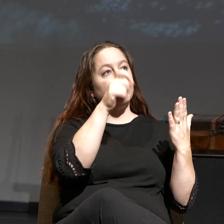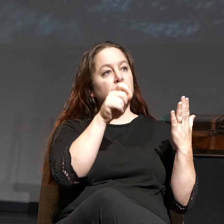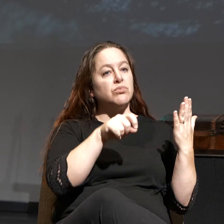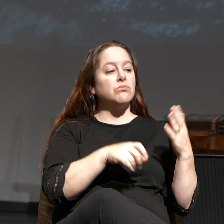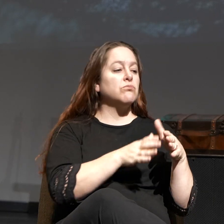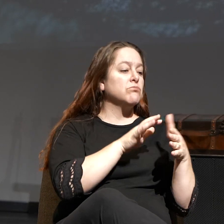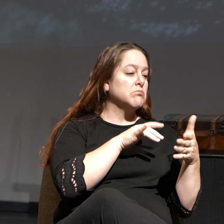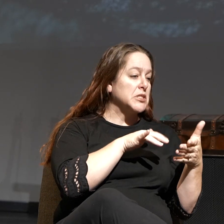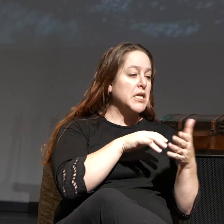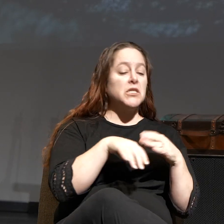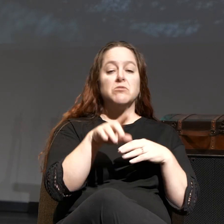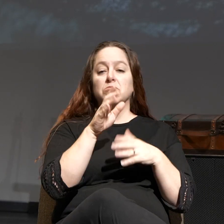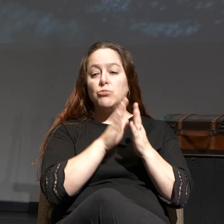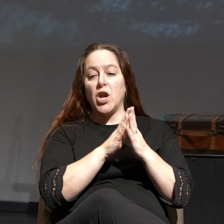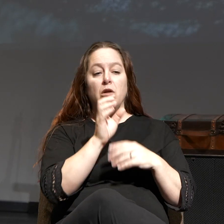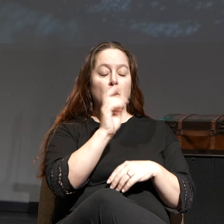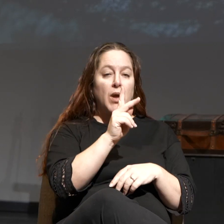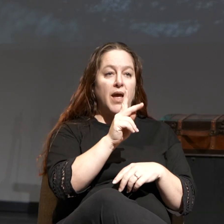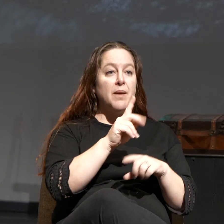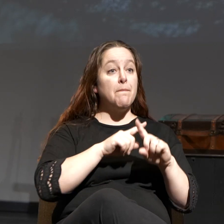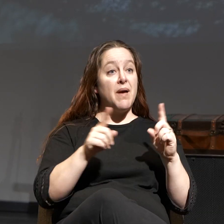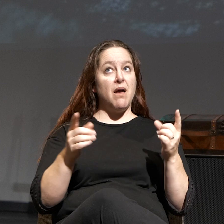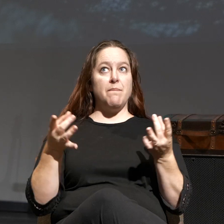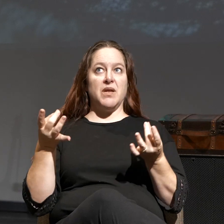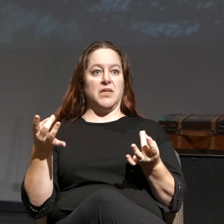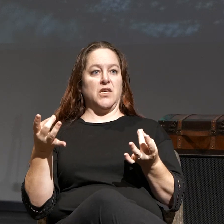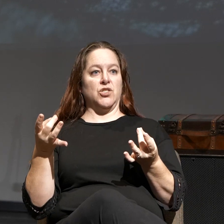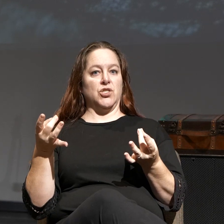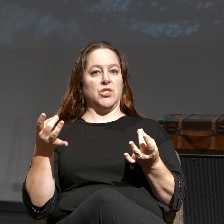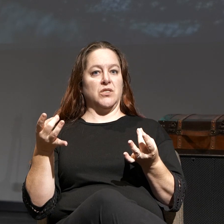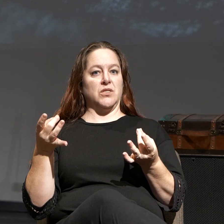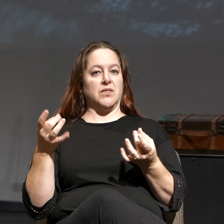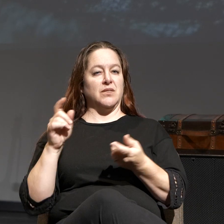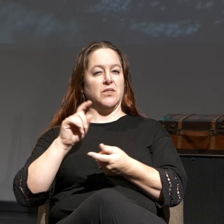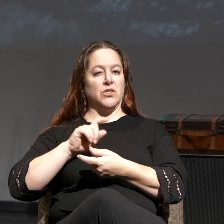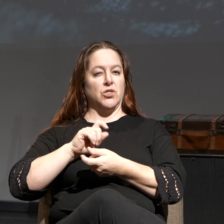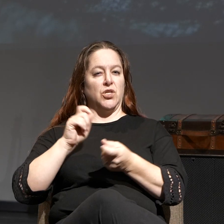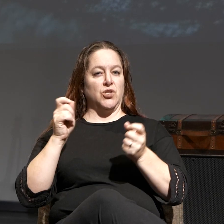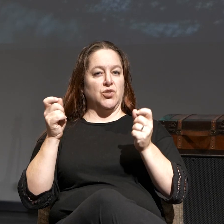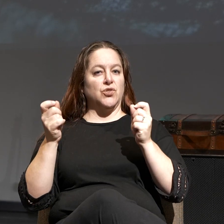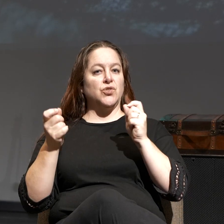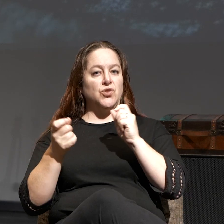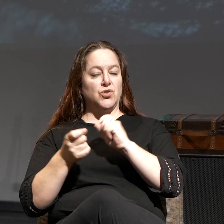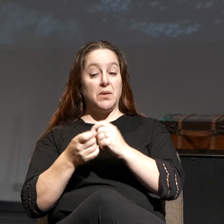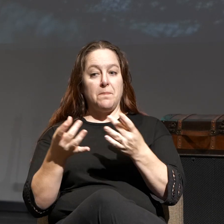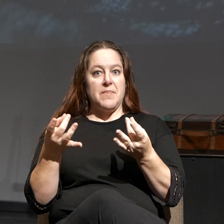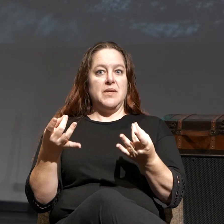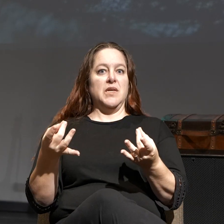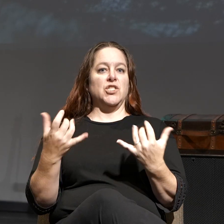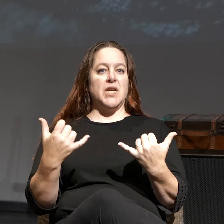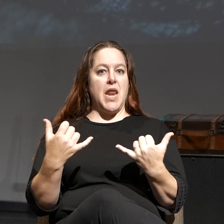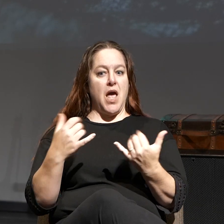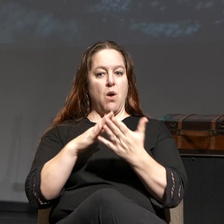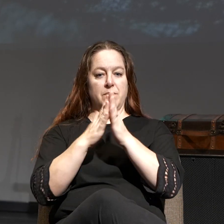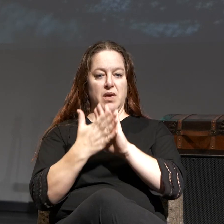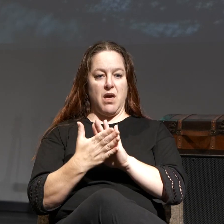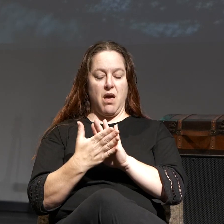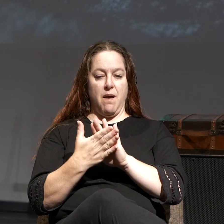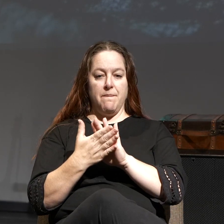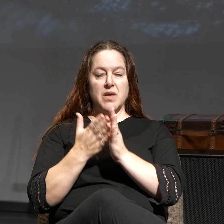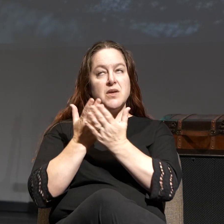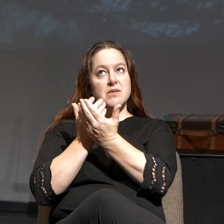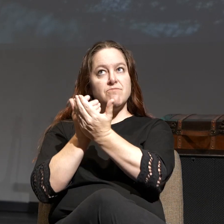Meditation tends to change all of that. And so meditation turns it into an intimate two-way